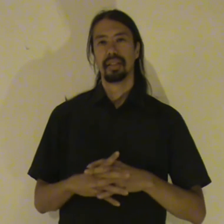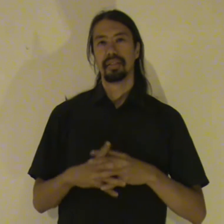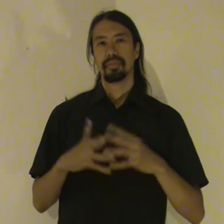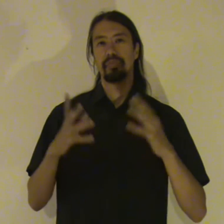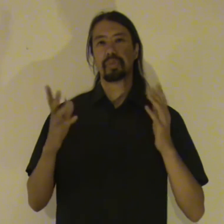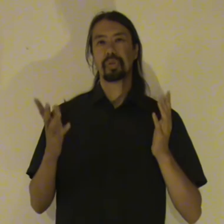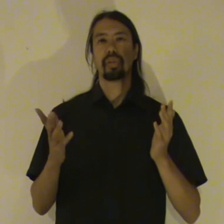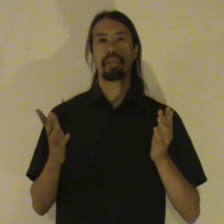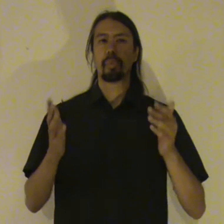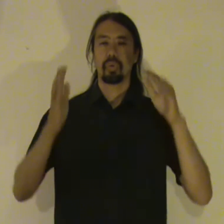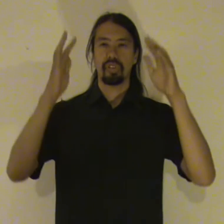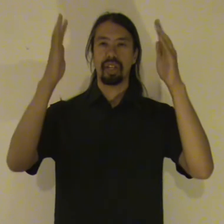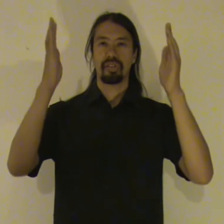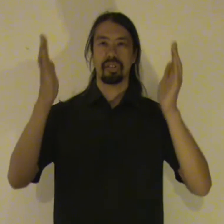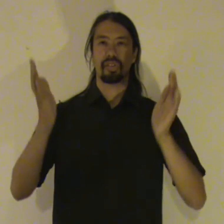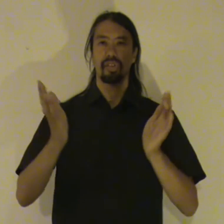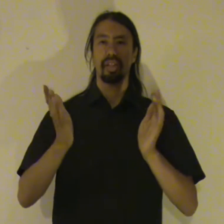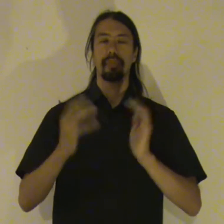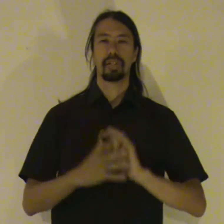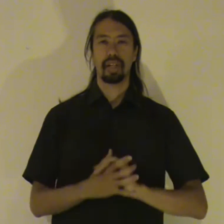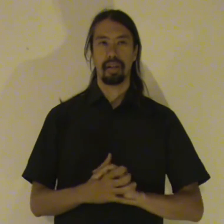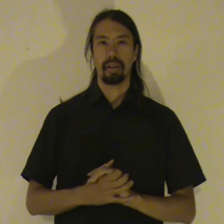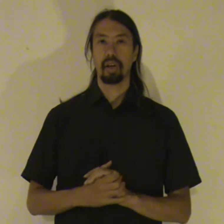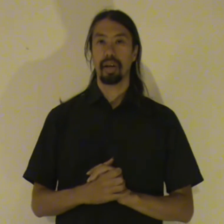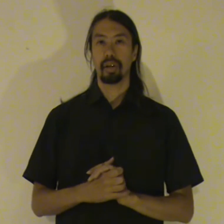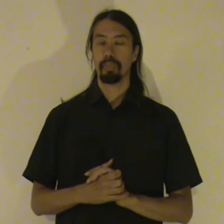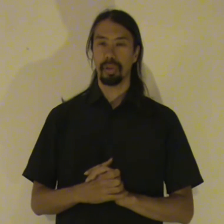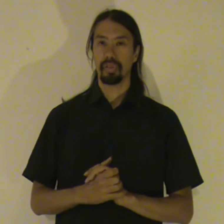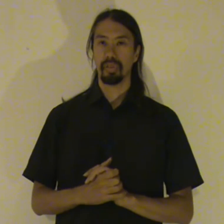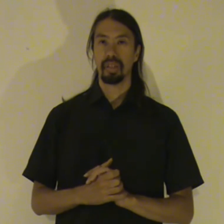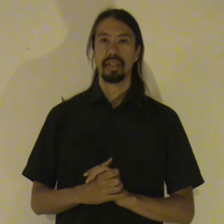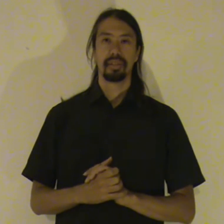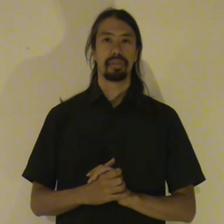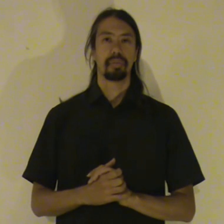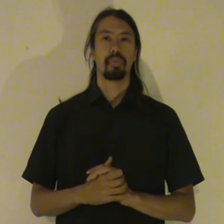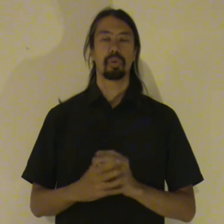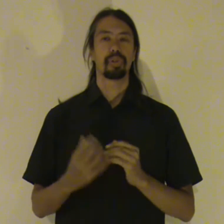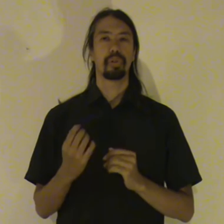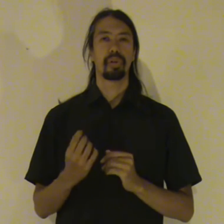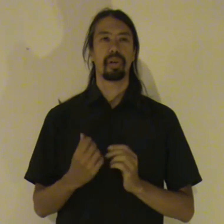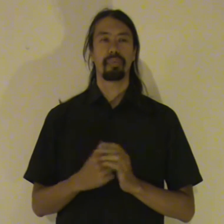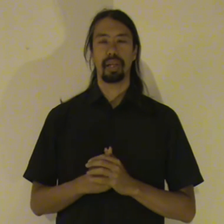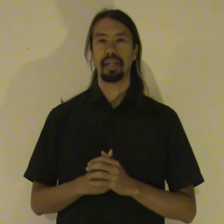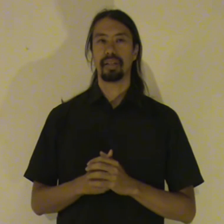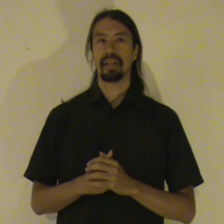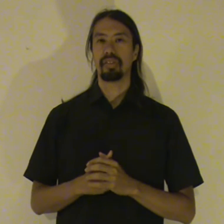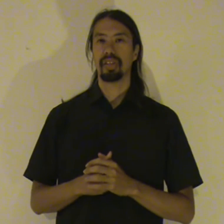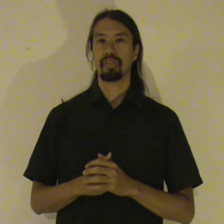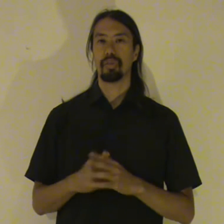And usually the more senses an image can encompass. The more sure you can be that it exists on